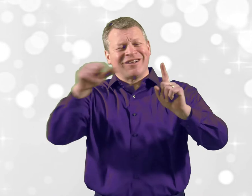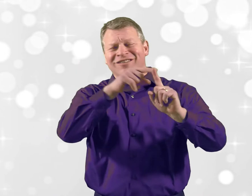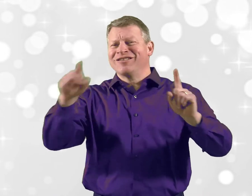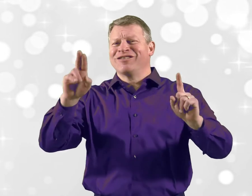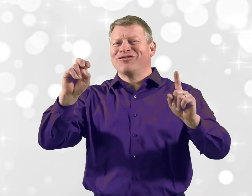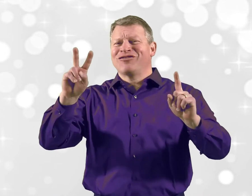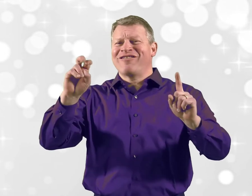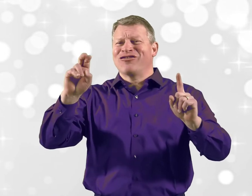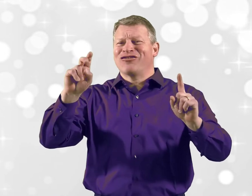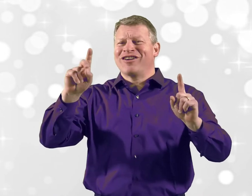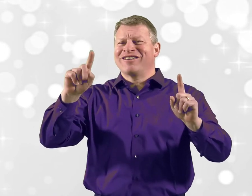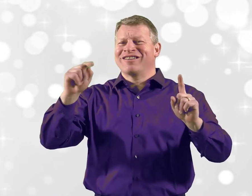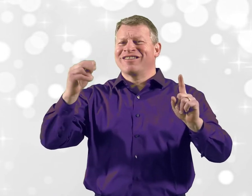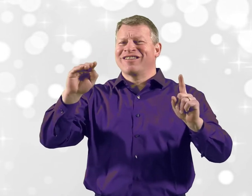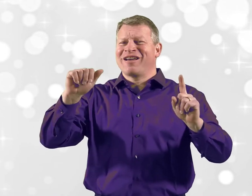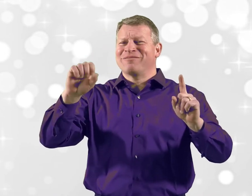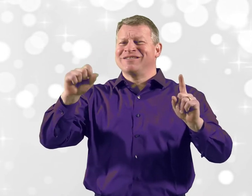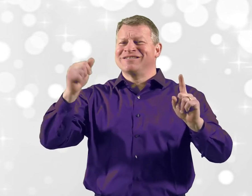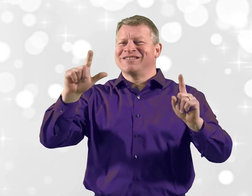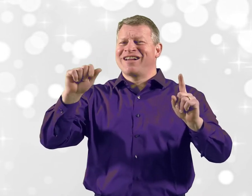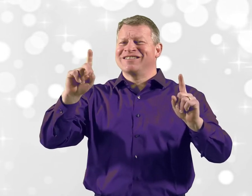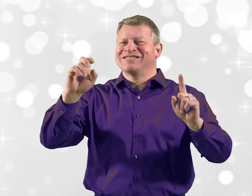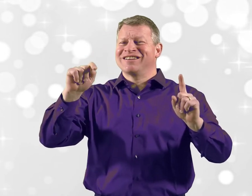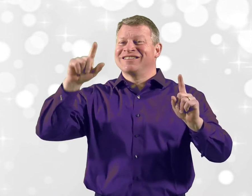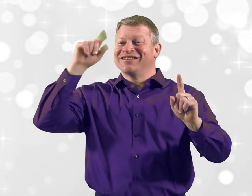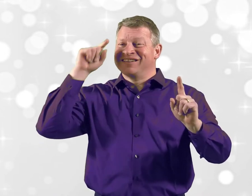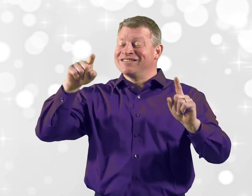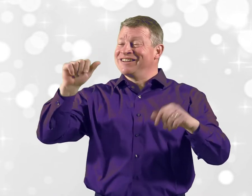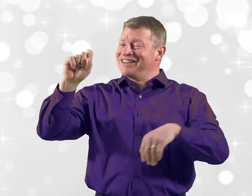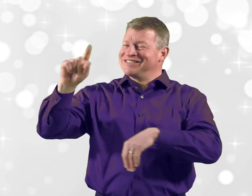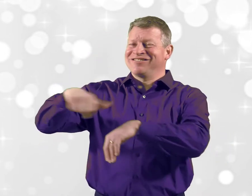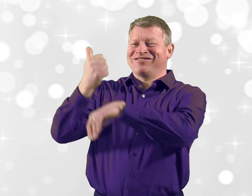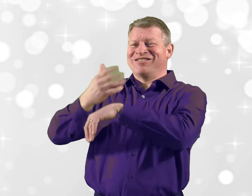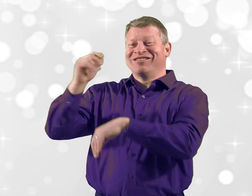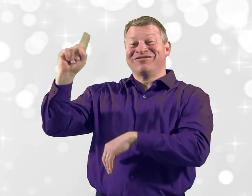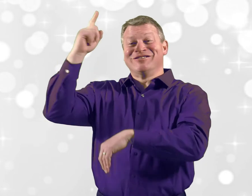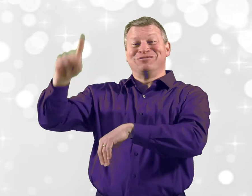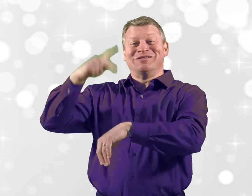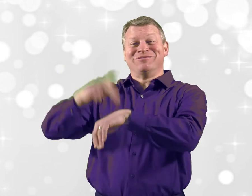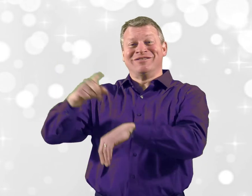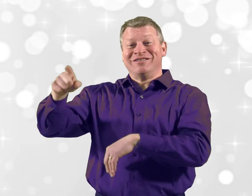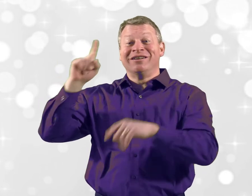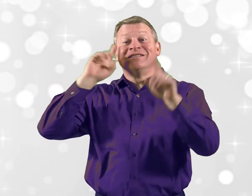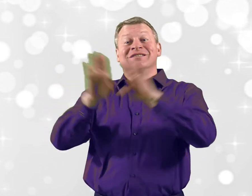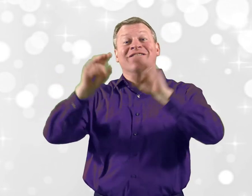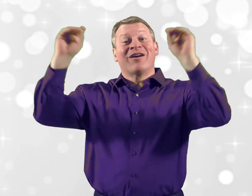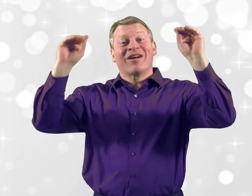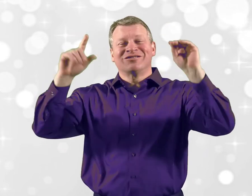To people, like the Reverend Thomas Gallaudet, ASD's founder and first principal,